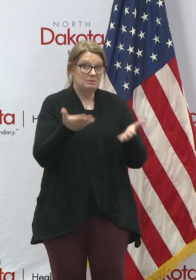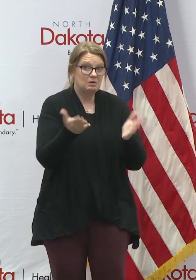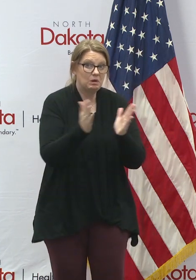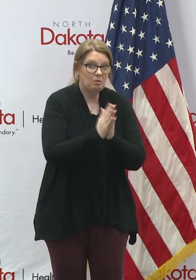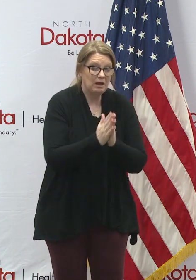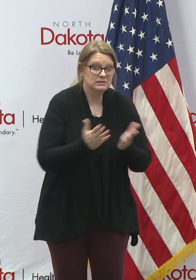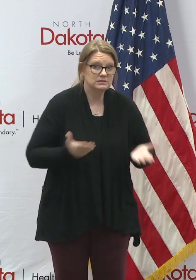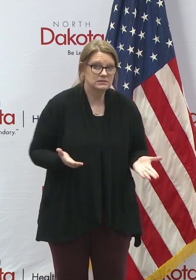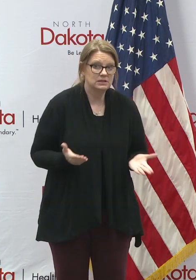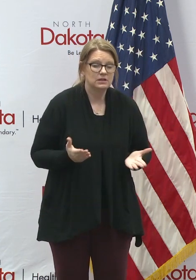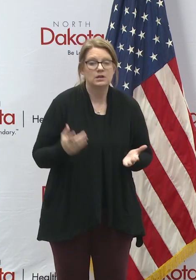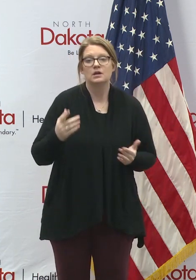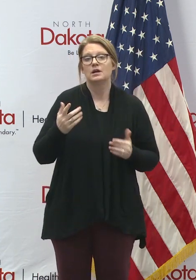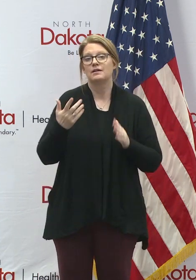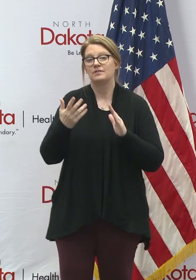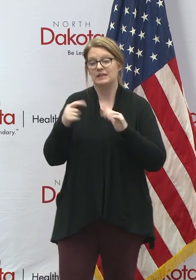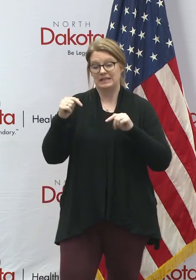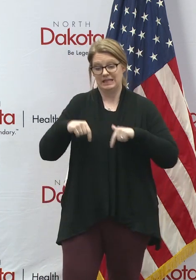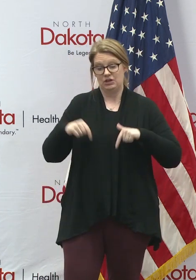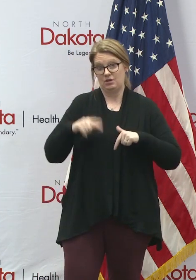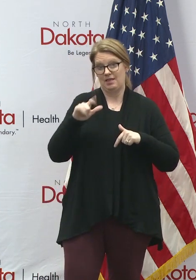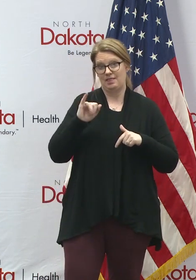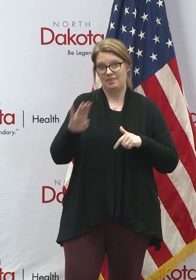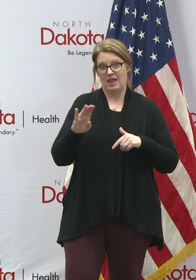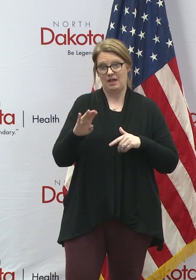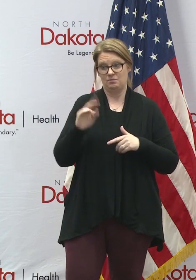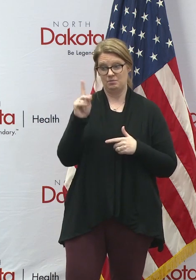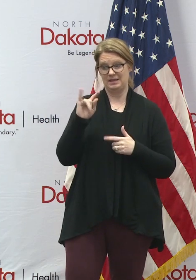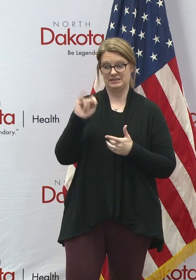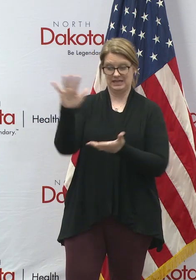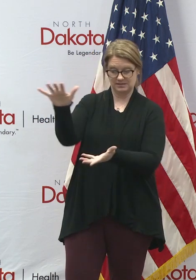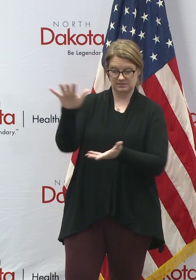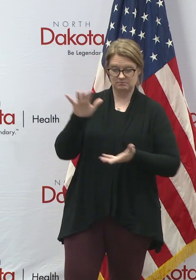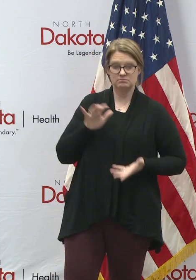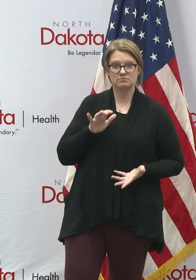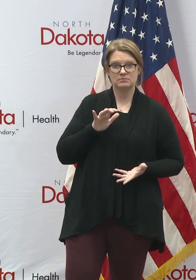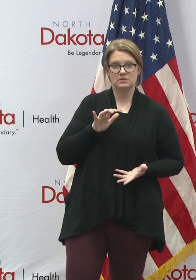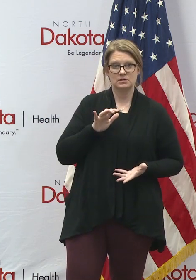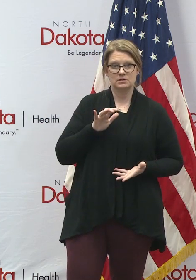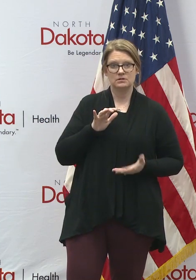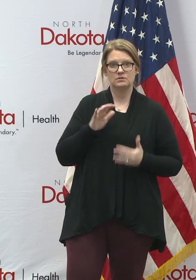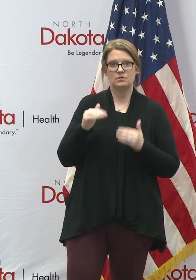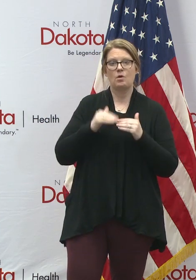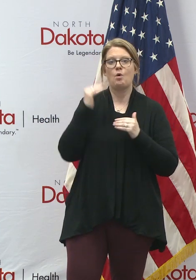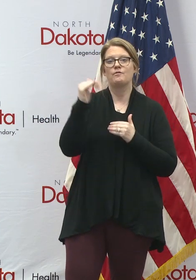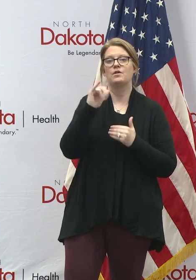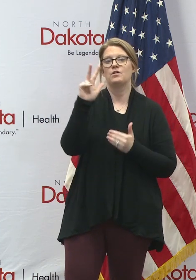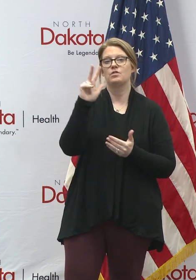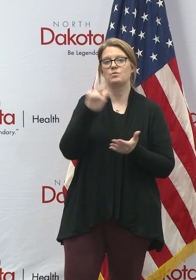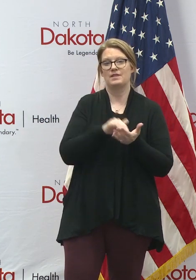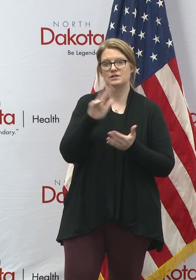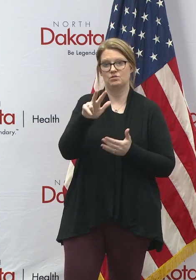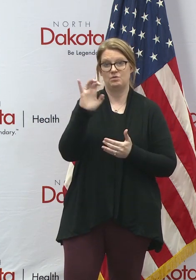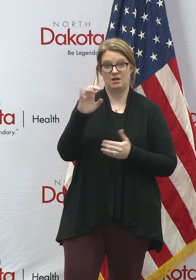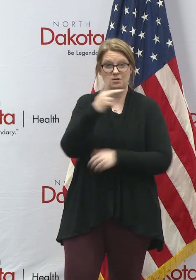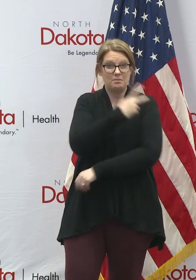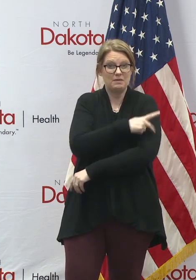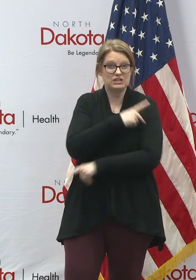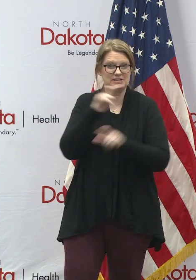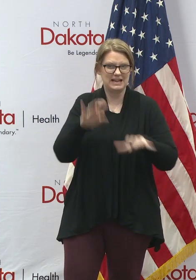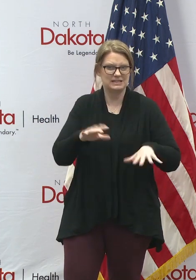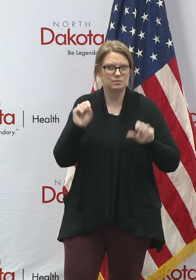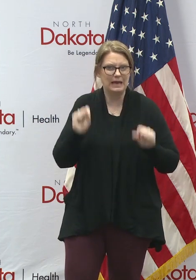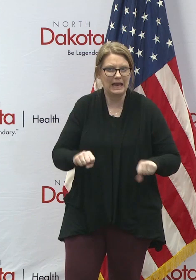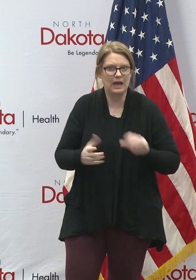We had the ability to run here in the lab when those kits come back in over 3,300 patient tests. So again,